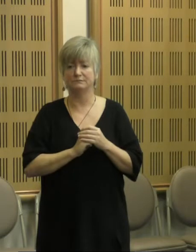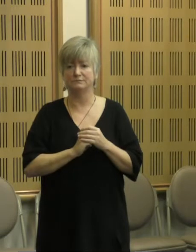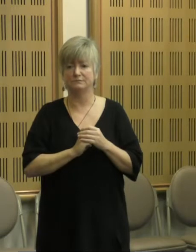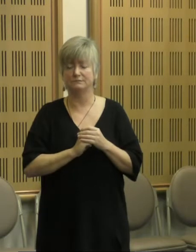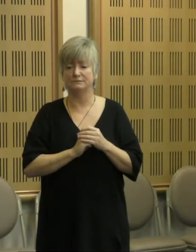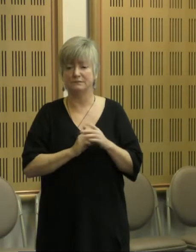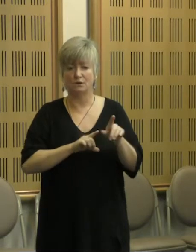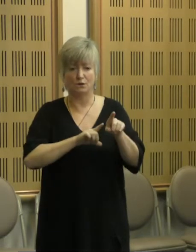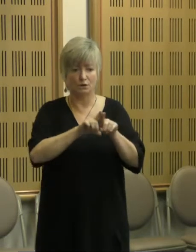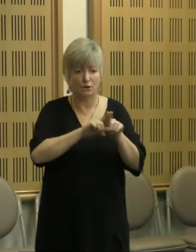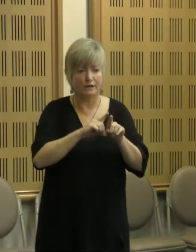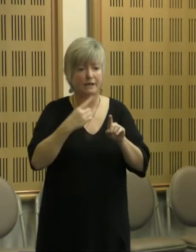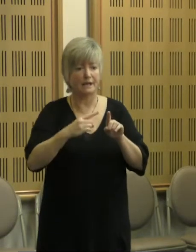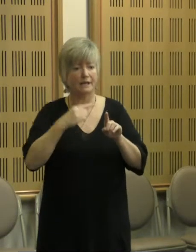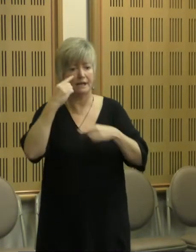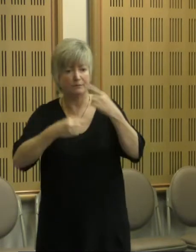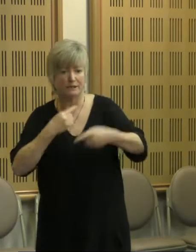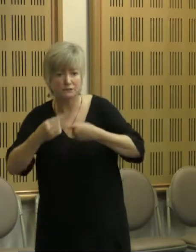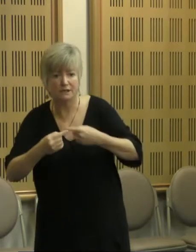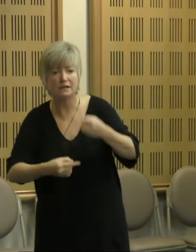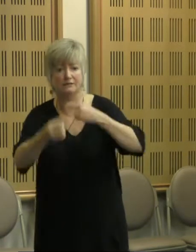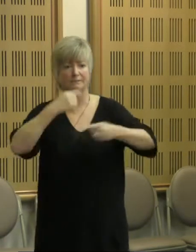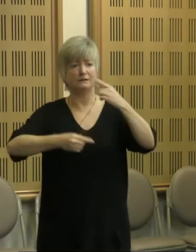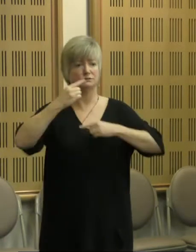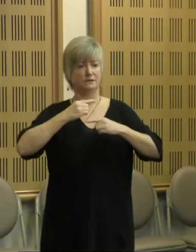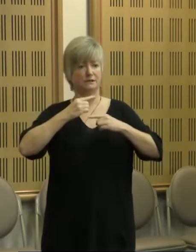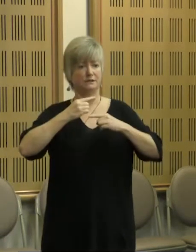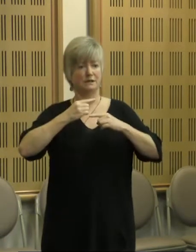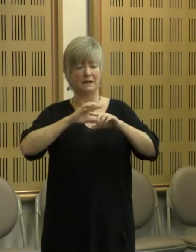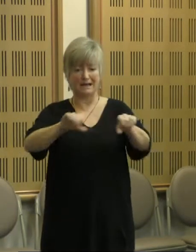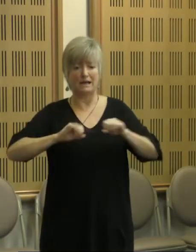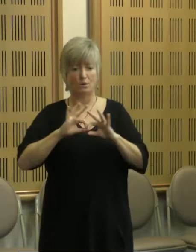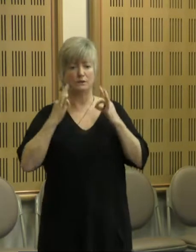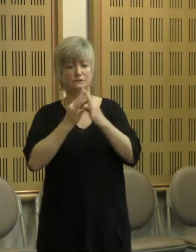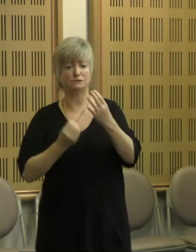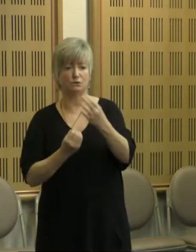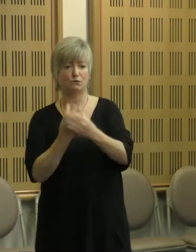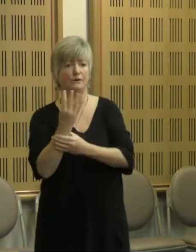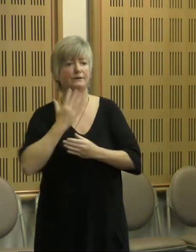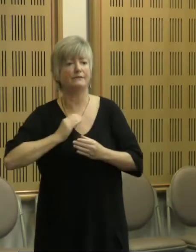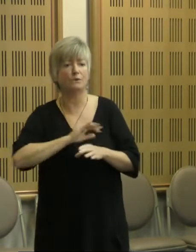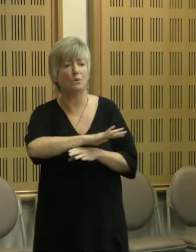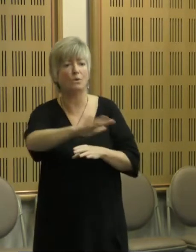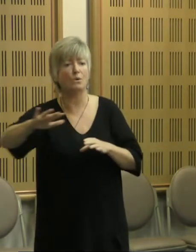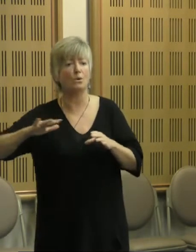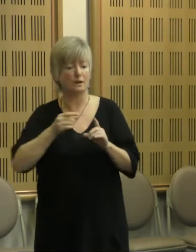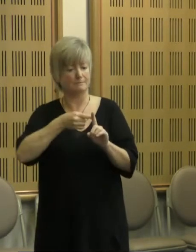information exchange, and organisational growth was required for all the partners, particularly REAC.